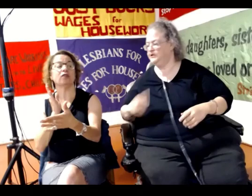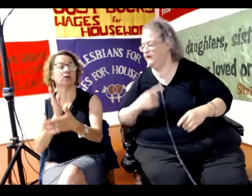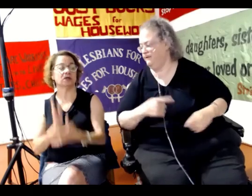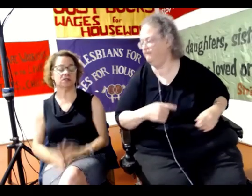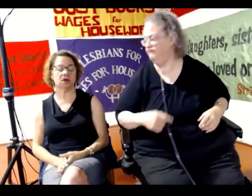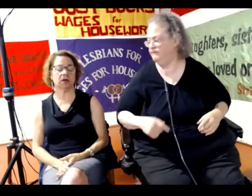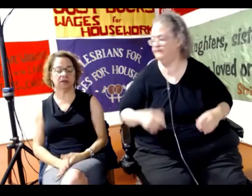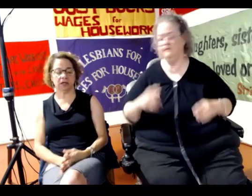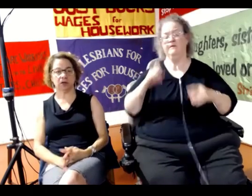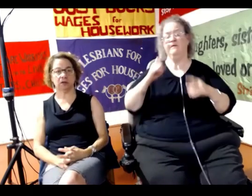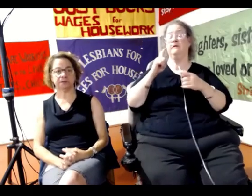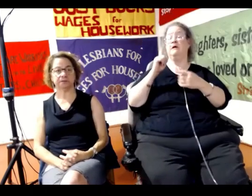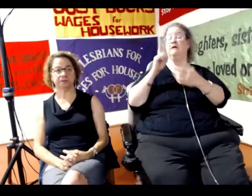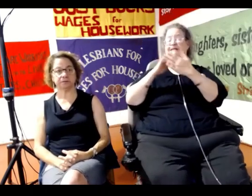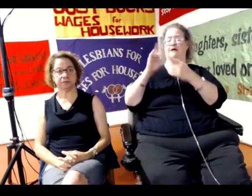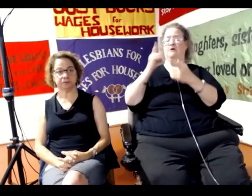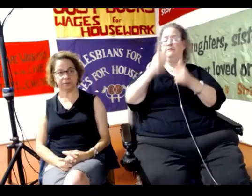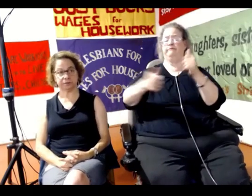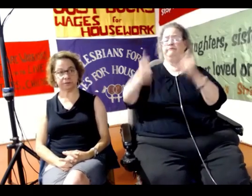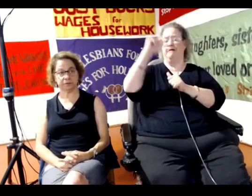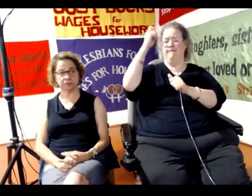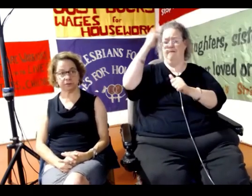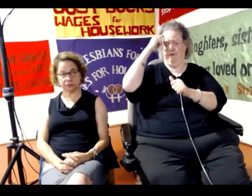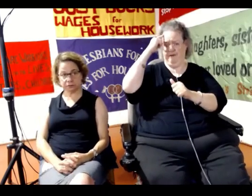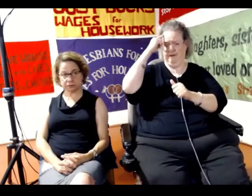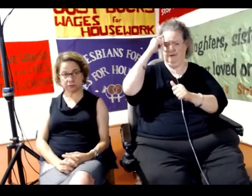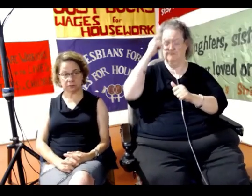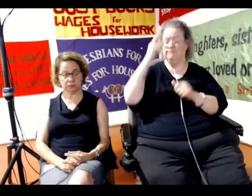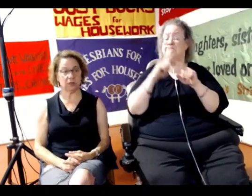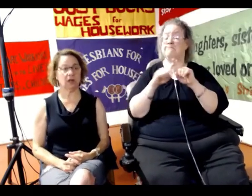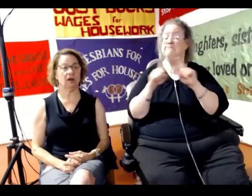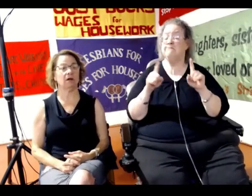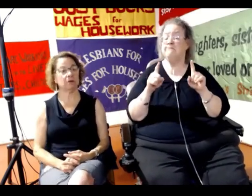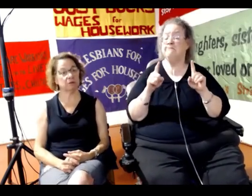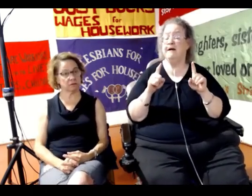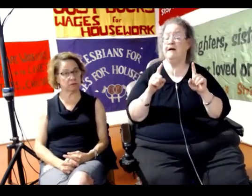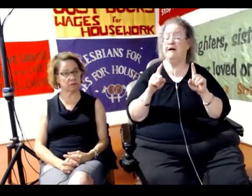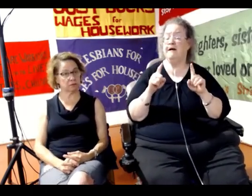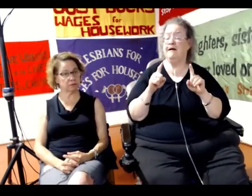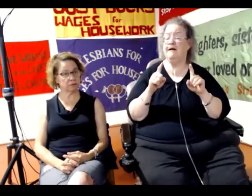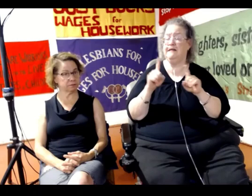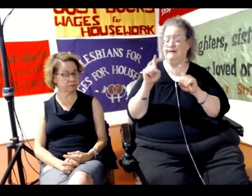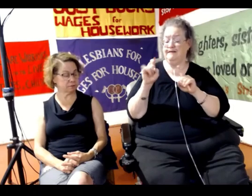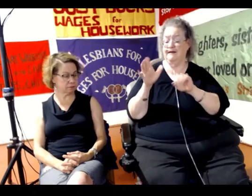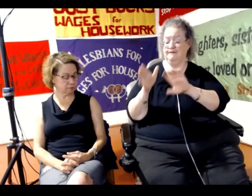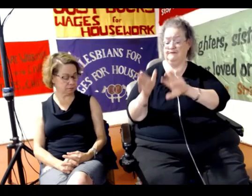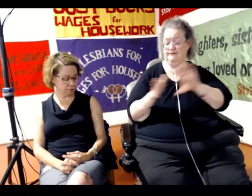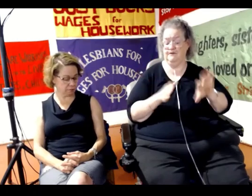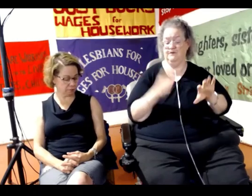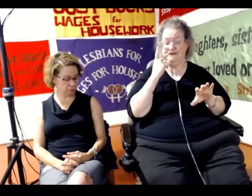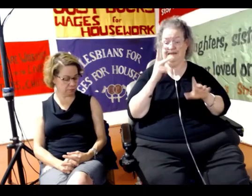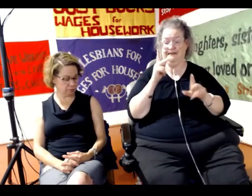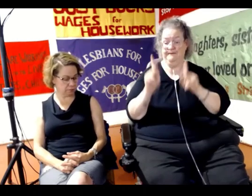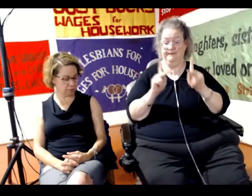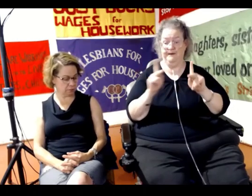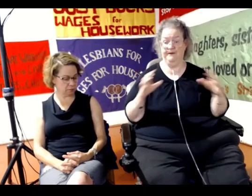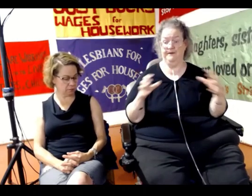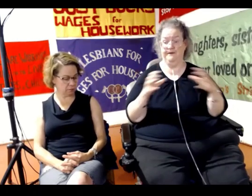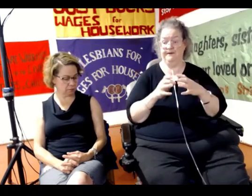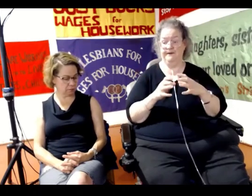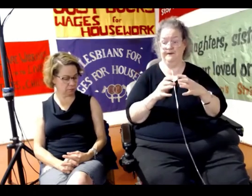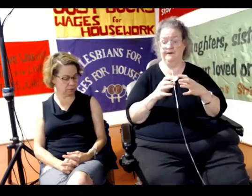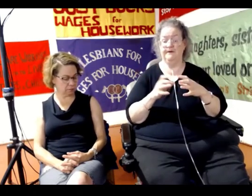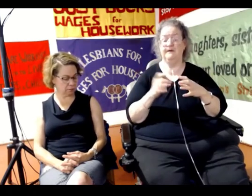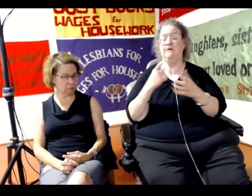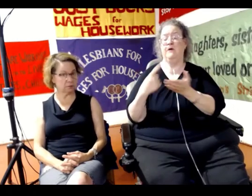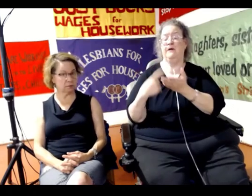Okay? Now, despite that kind of things, when you see people coming together, one example which I want to talk